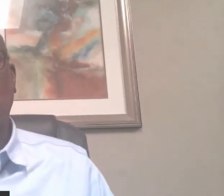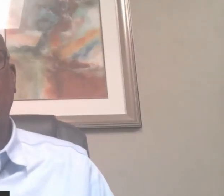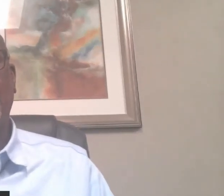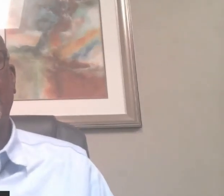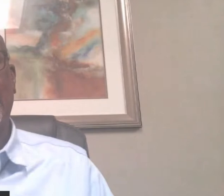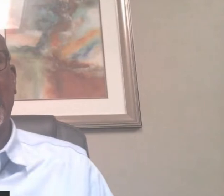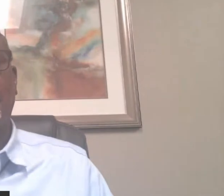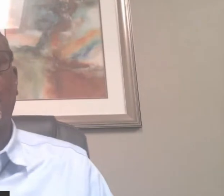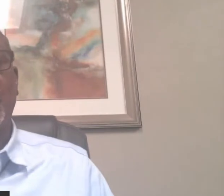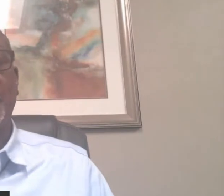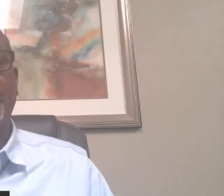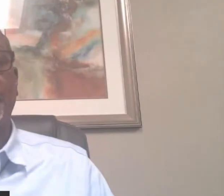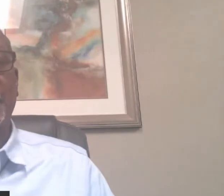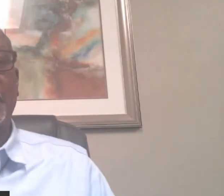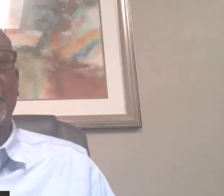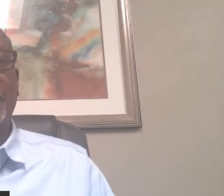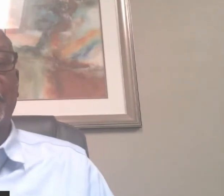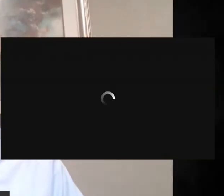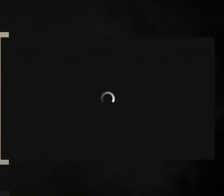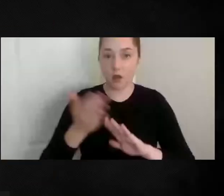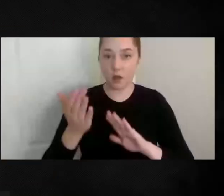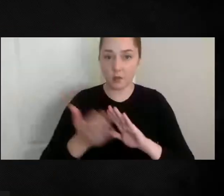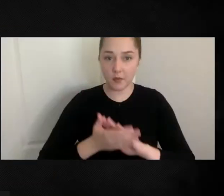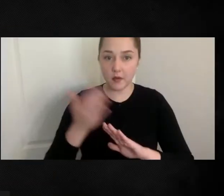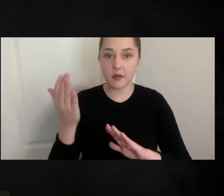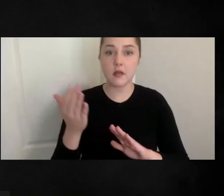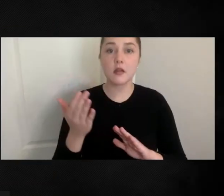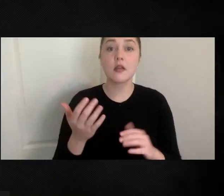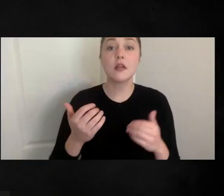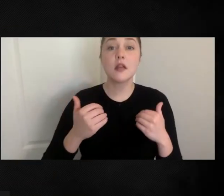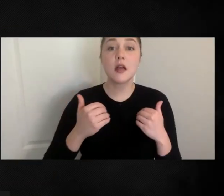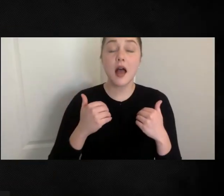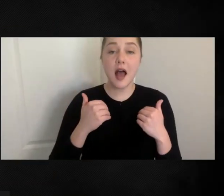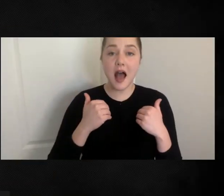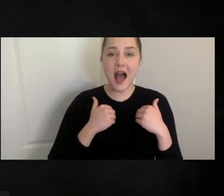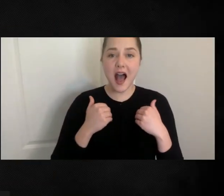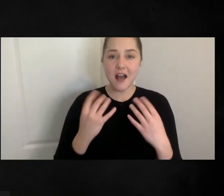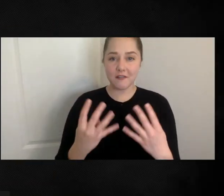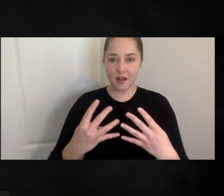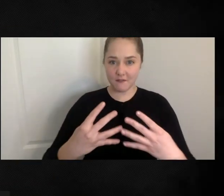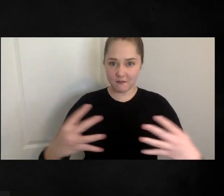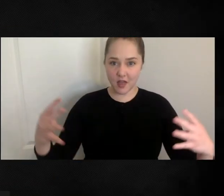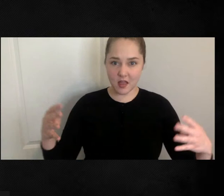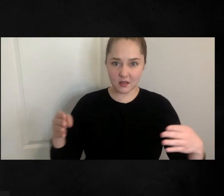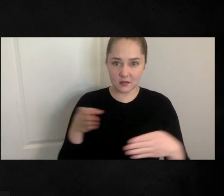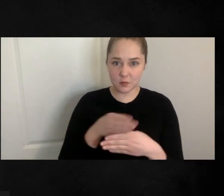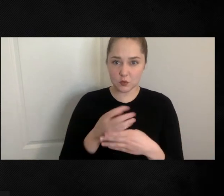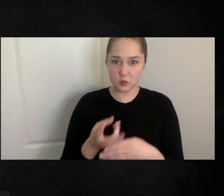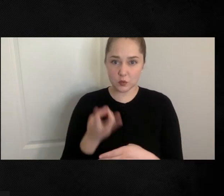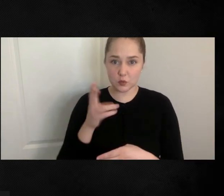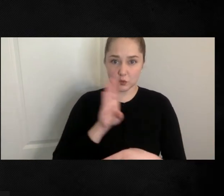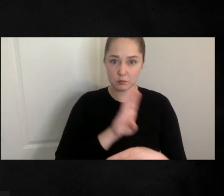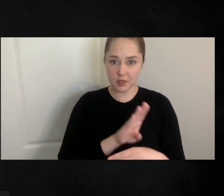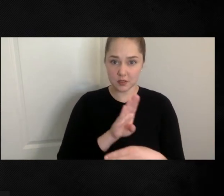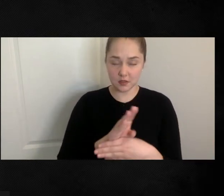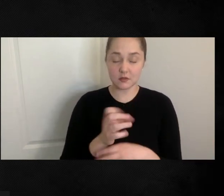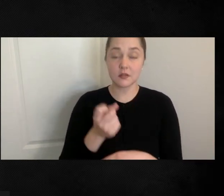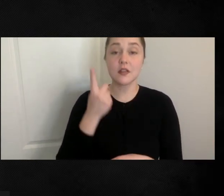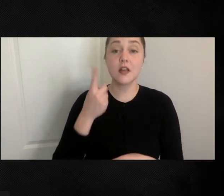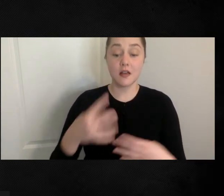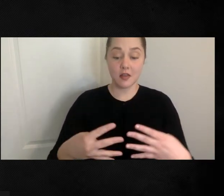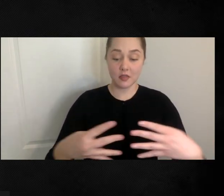owned and operated. There was a fence that ran between the two businesses. The fence even